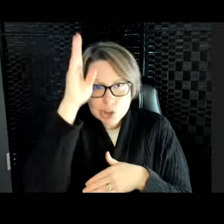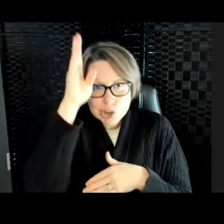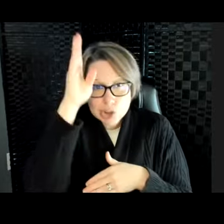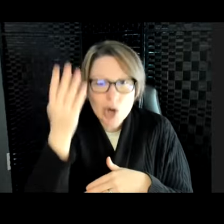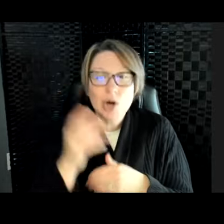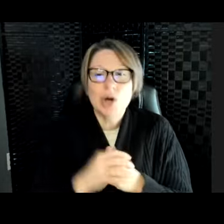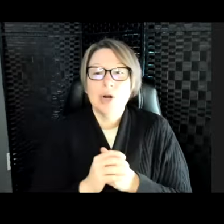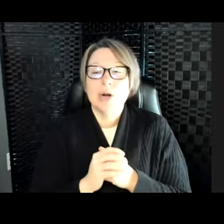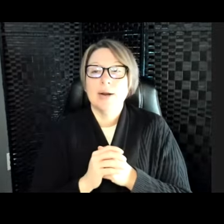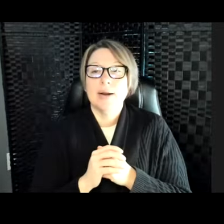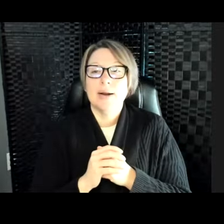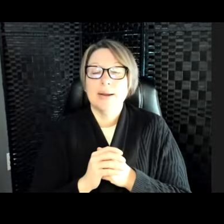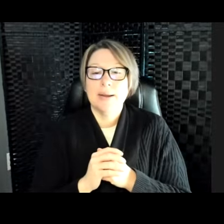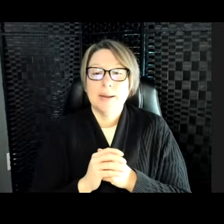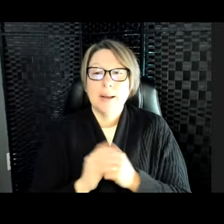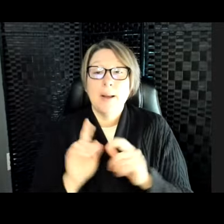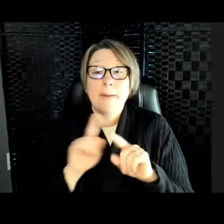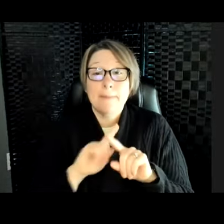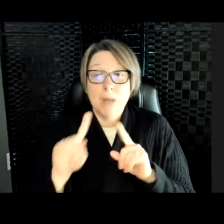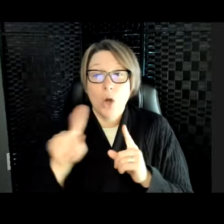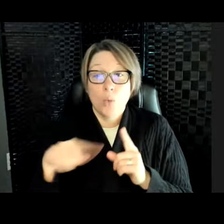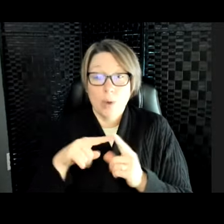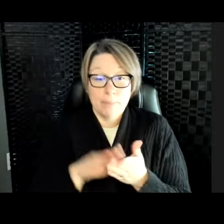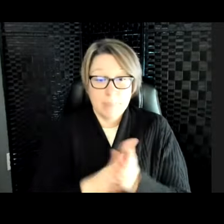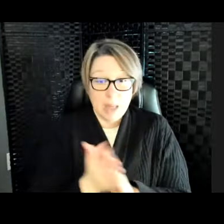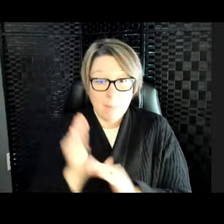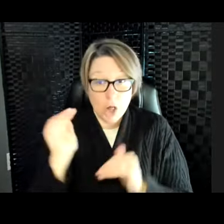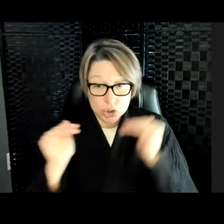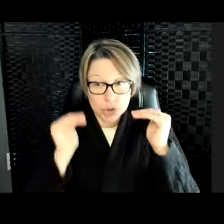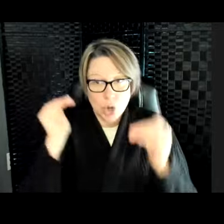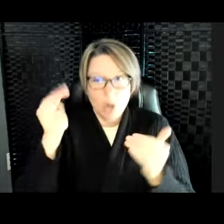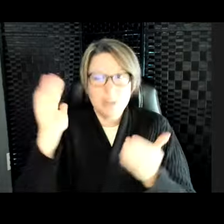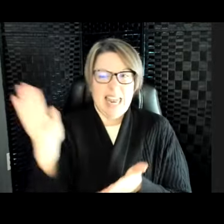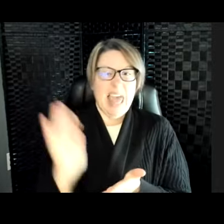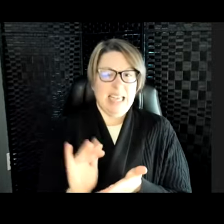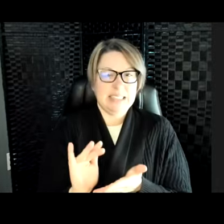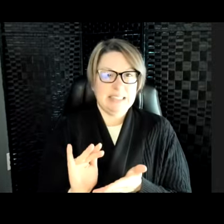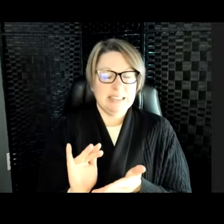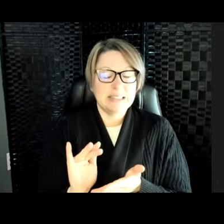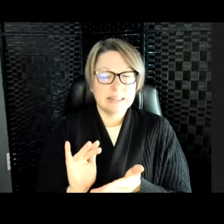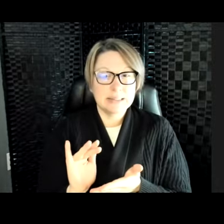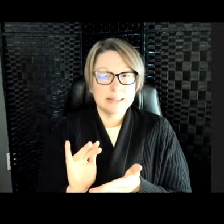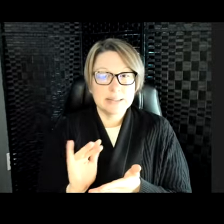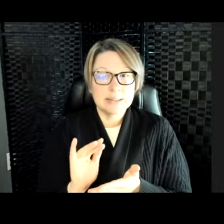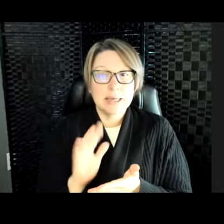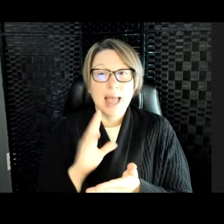But once it is an adult, it has a lot less predators. And the only time they ever go on land is to lay eggs.